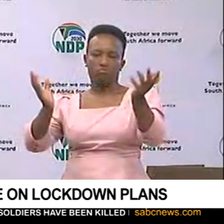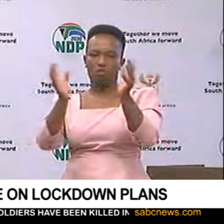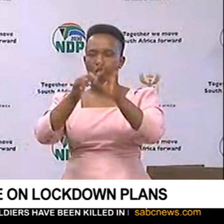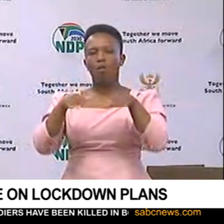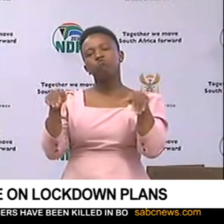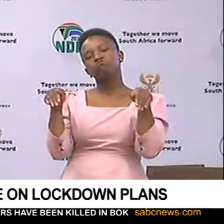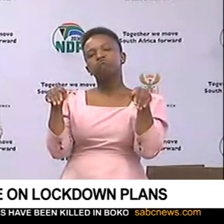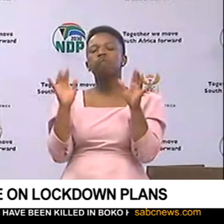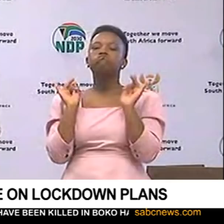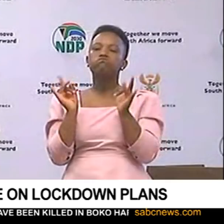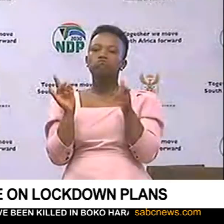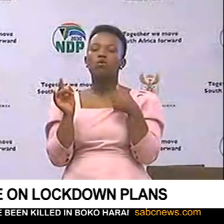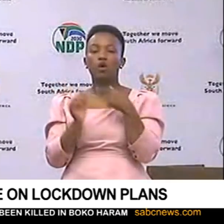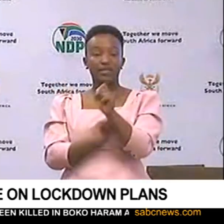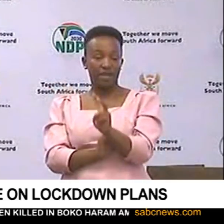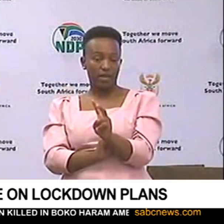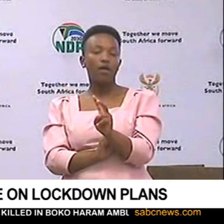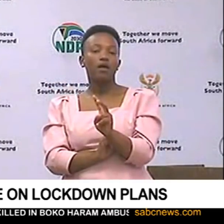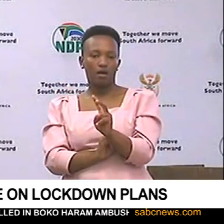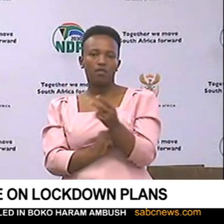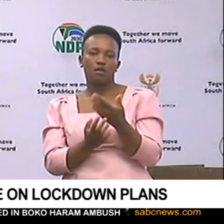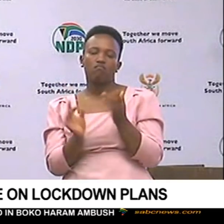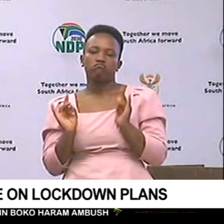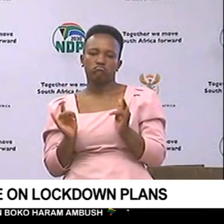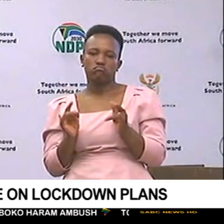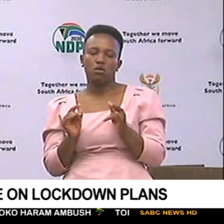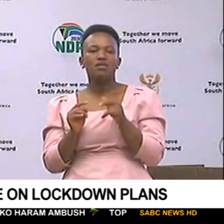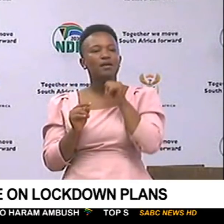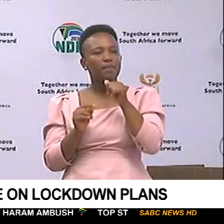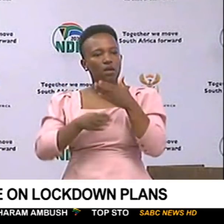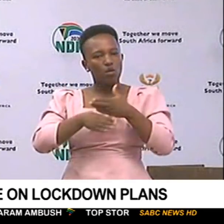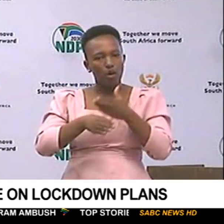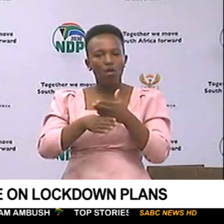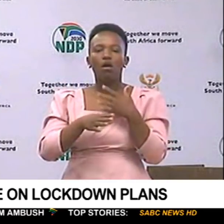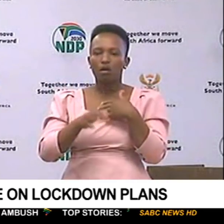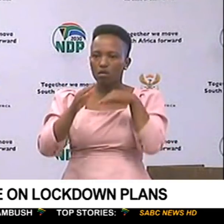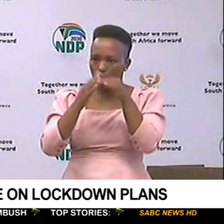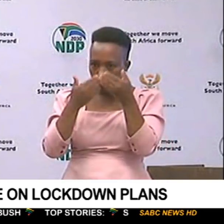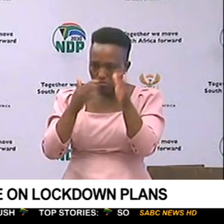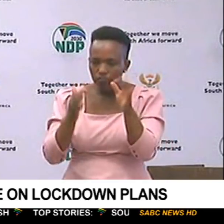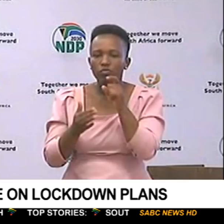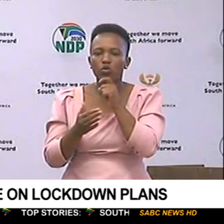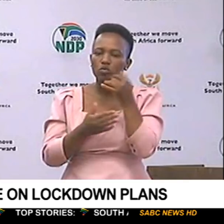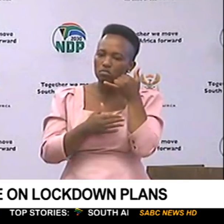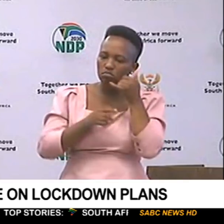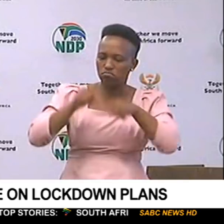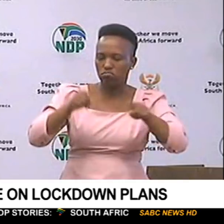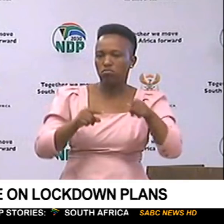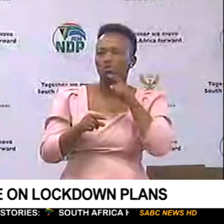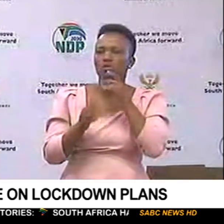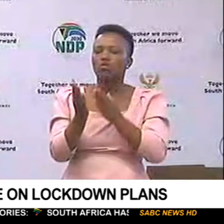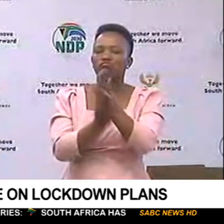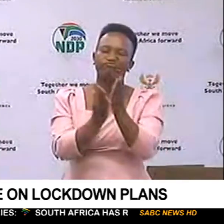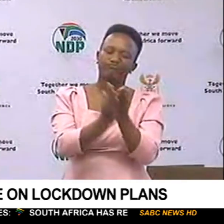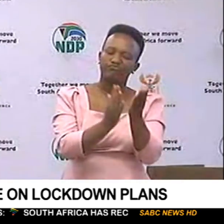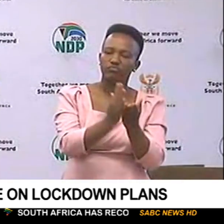sitting in their lounges, if they're watching TV in their lounges, and those that will be at work, they can utilize their devices through the platforms that